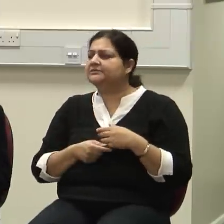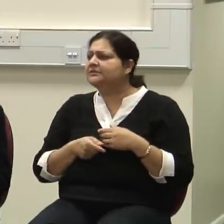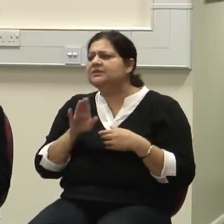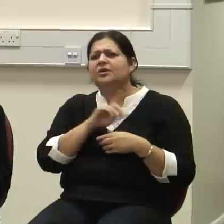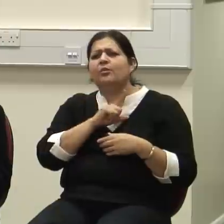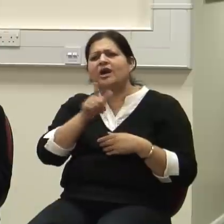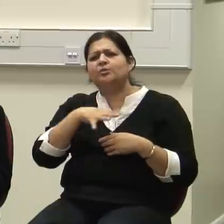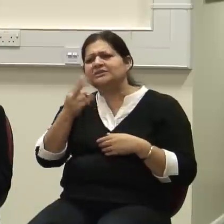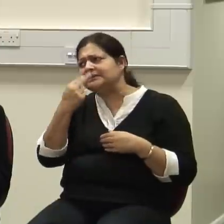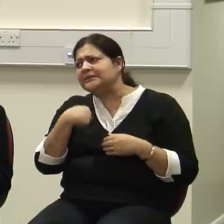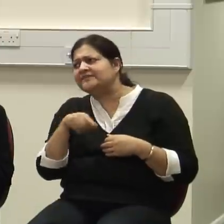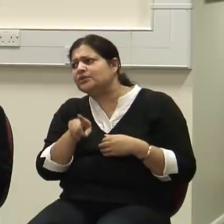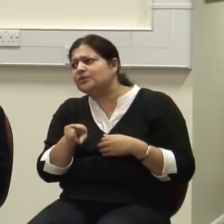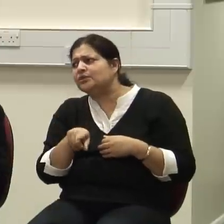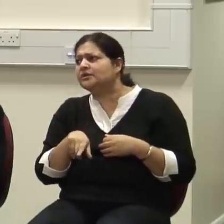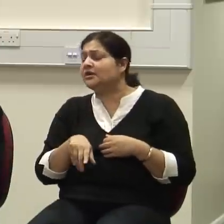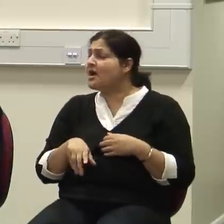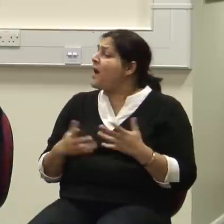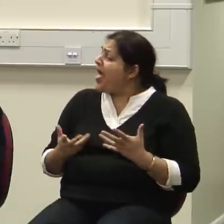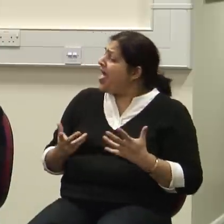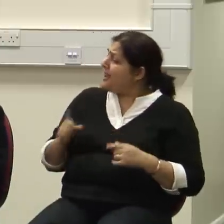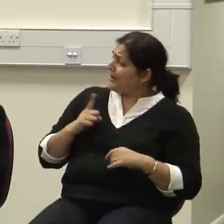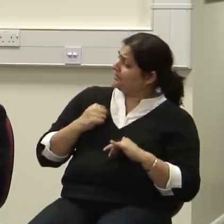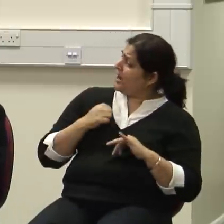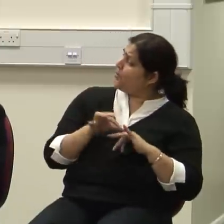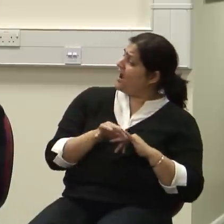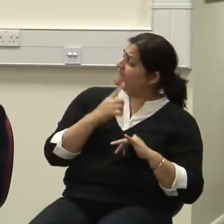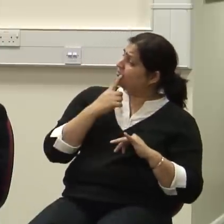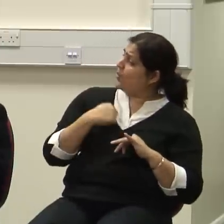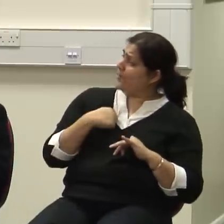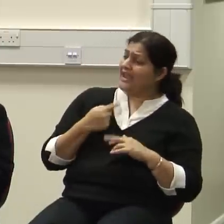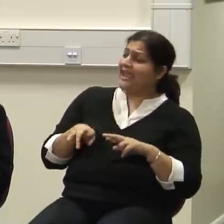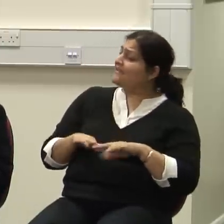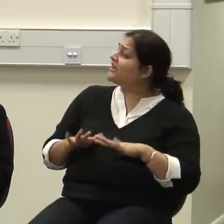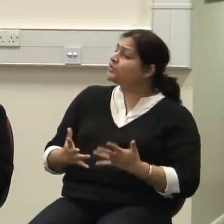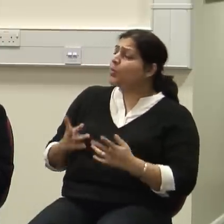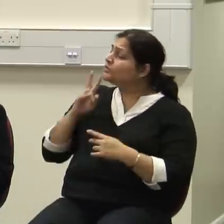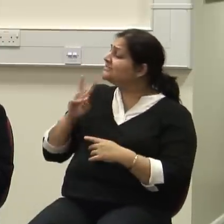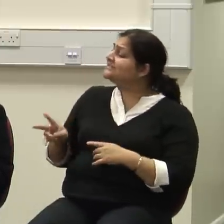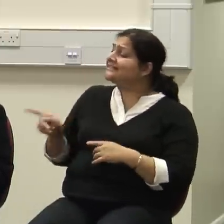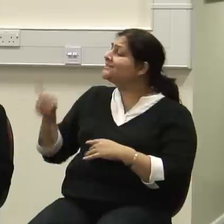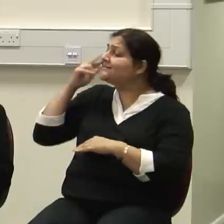Jones, why do you want to see me? And so, the answer might be, because my wife says, if I don't see a psychiatrist, she'll divorce me.